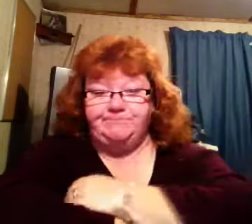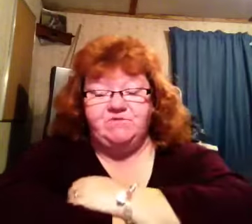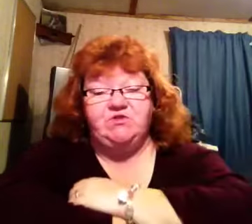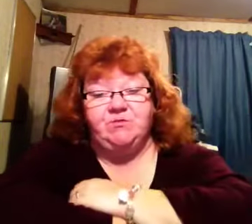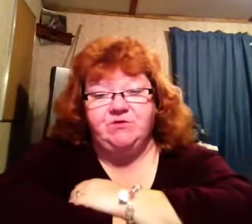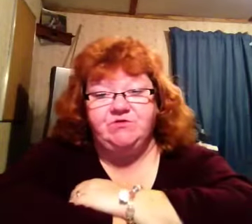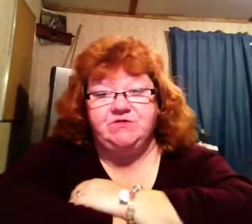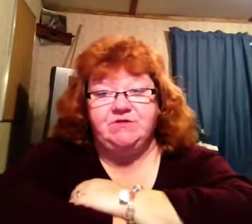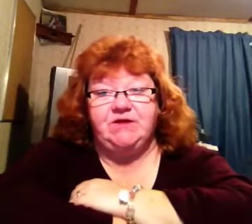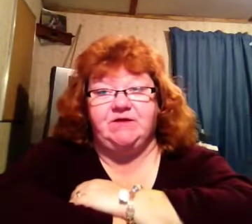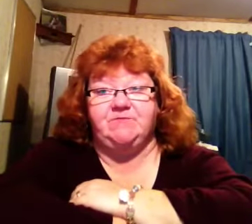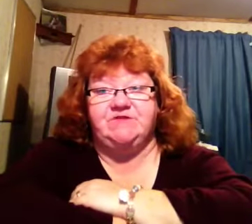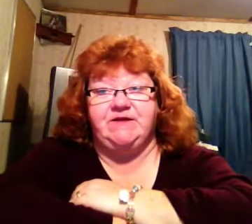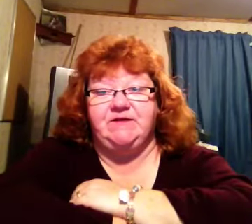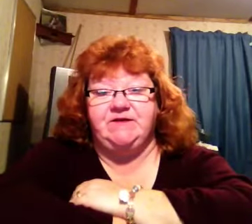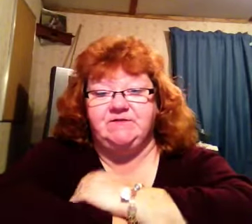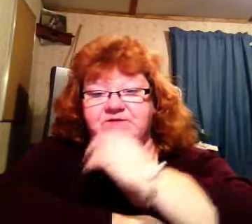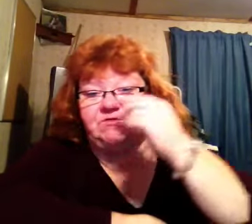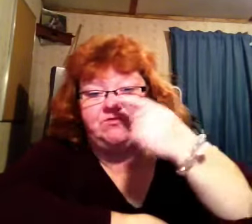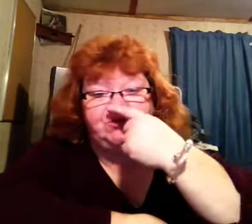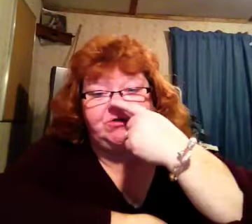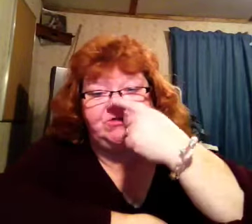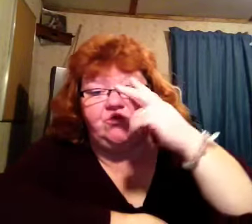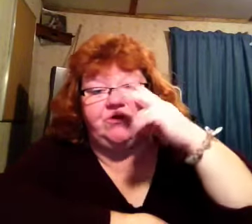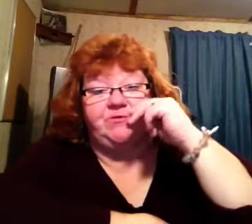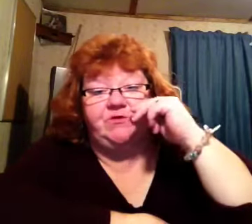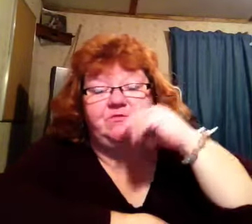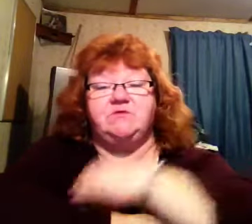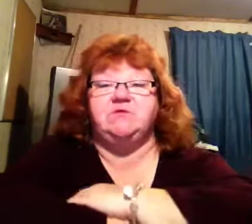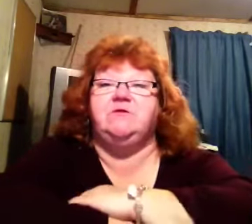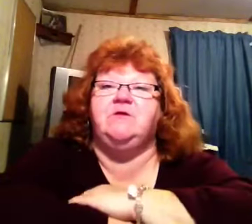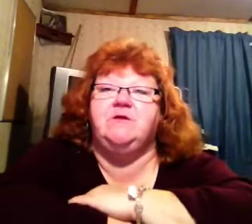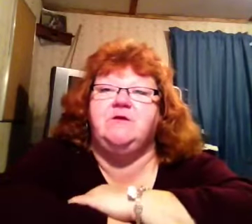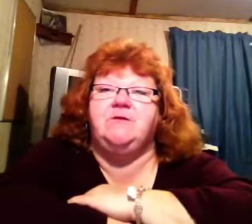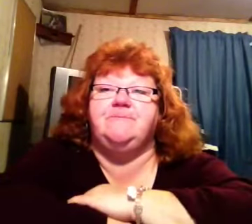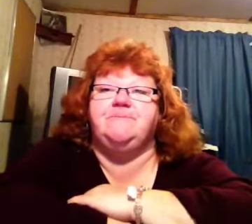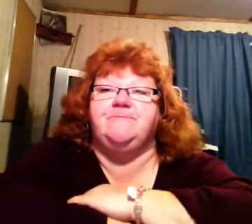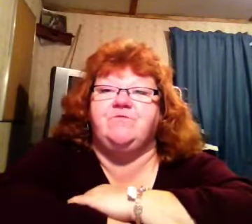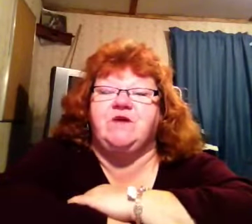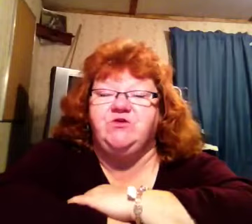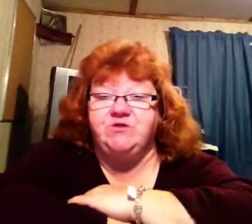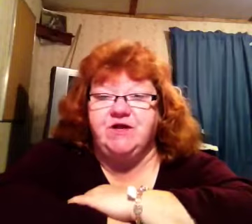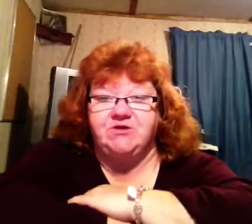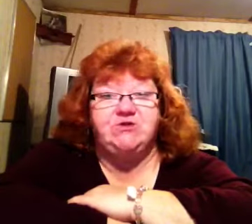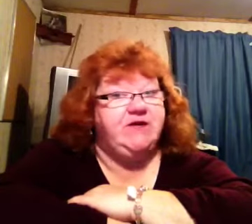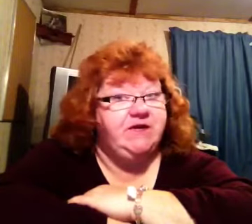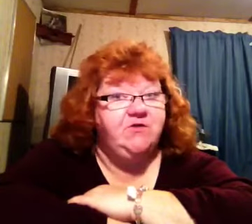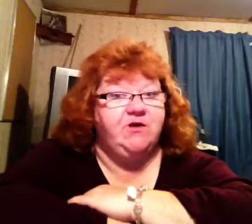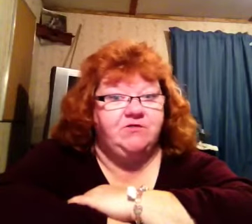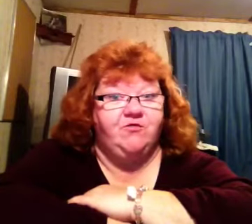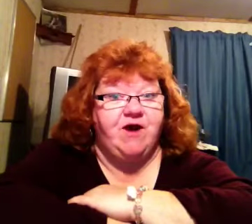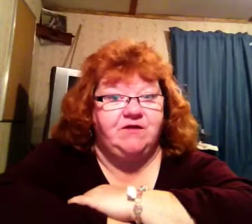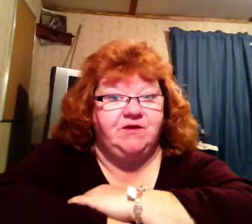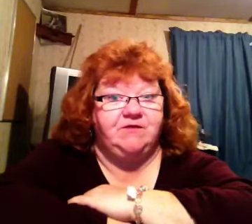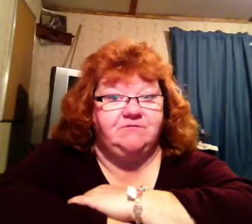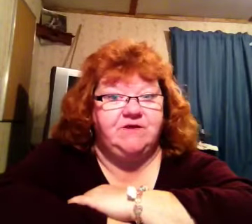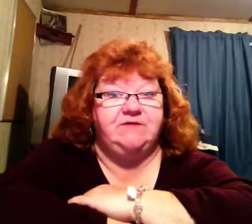So I've been using that, um, saline solution. You squirt up your nose. And you can actually hear it crackling, like,